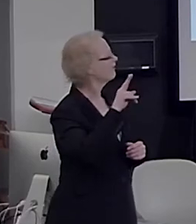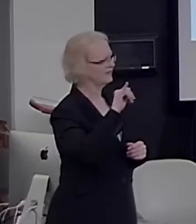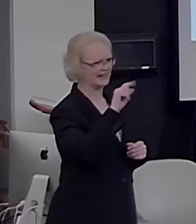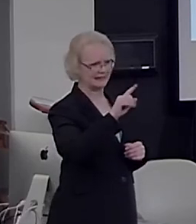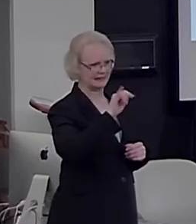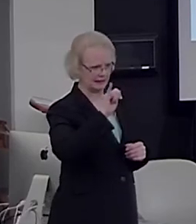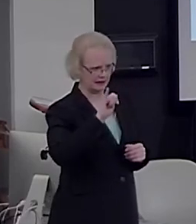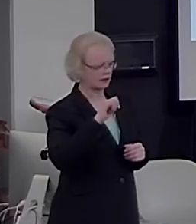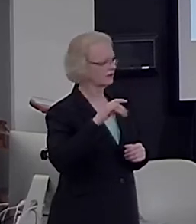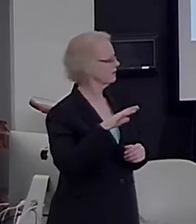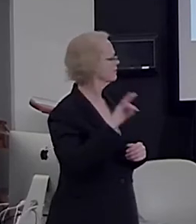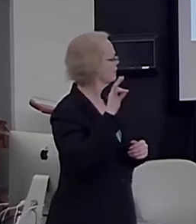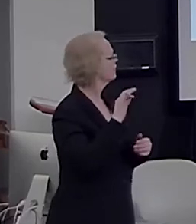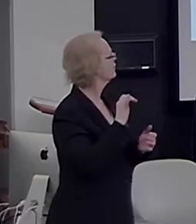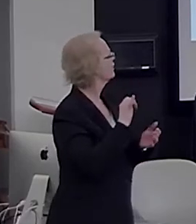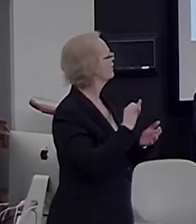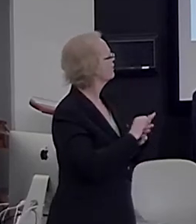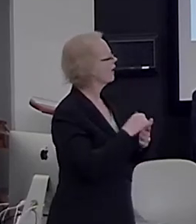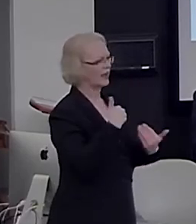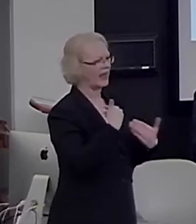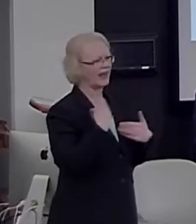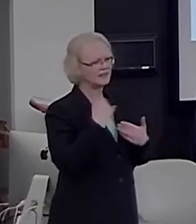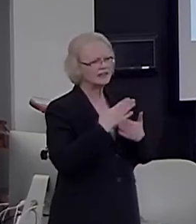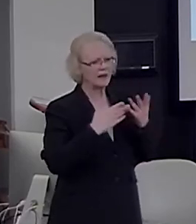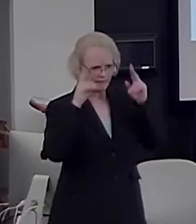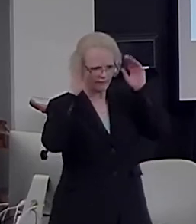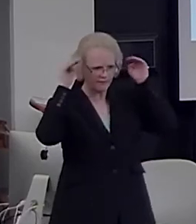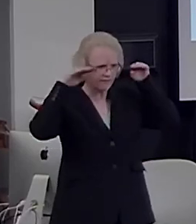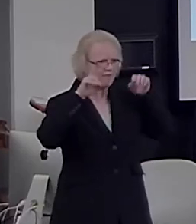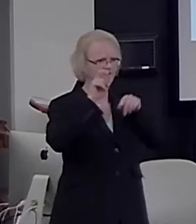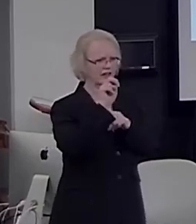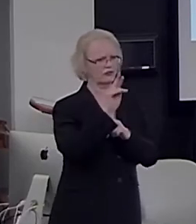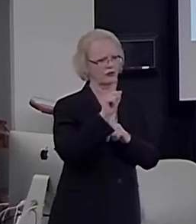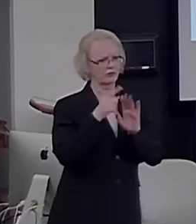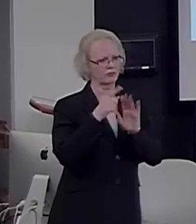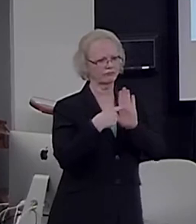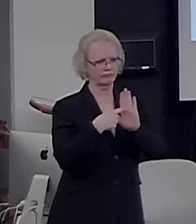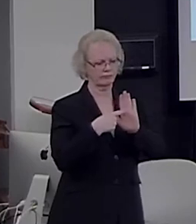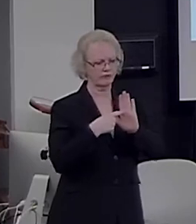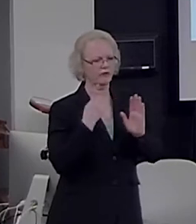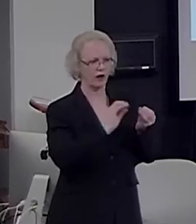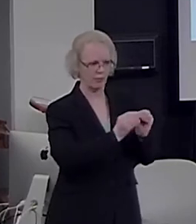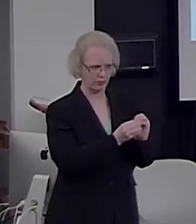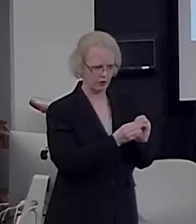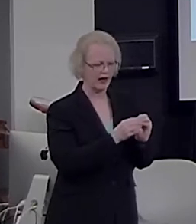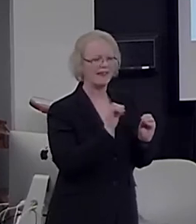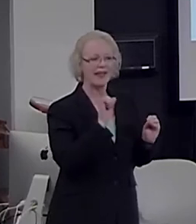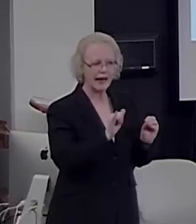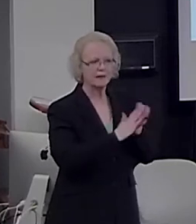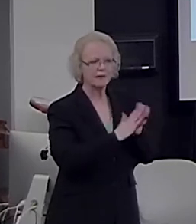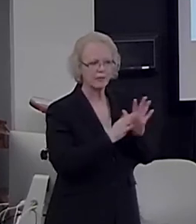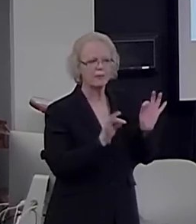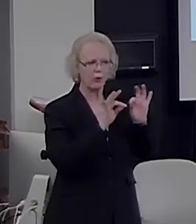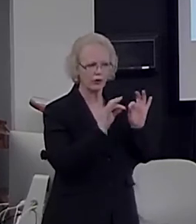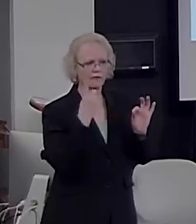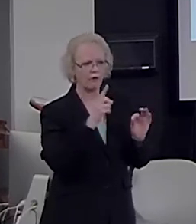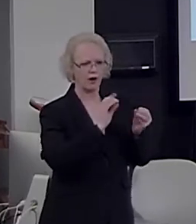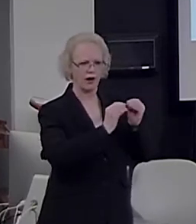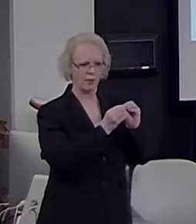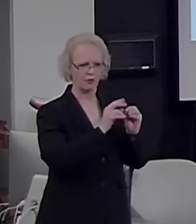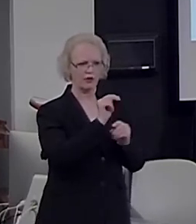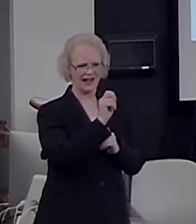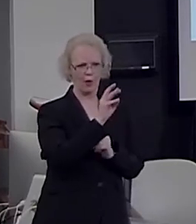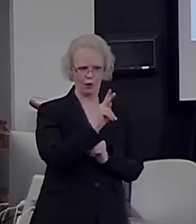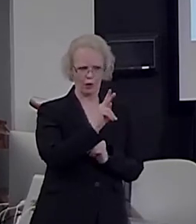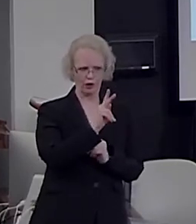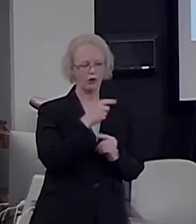that there are also ventral sites that care about number. This has become a very important part of the number network. We may have missed it